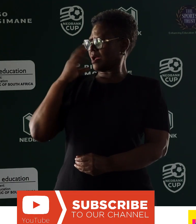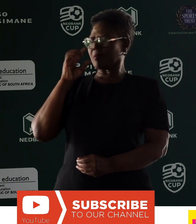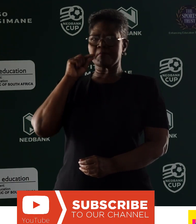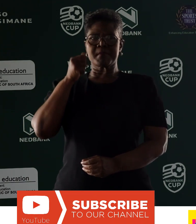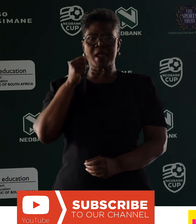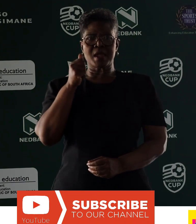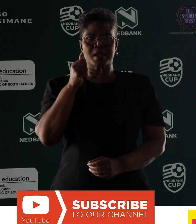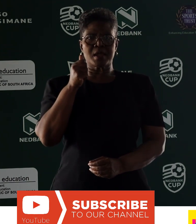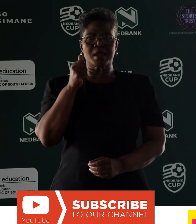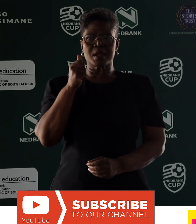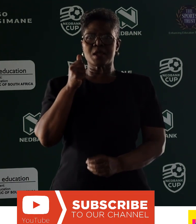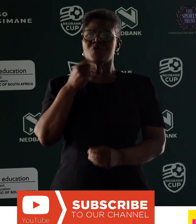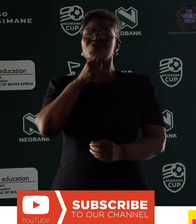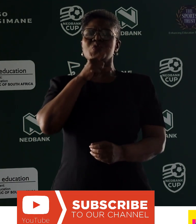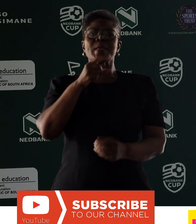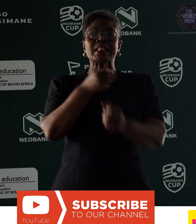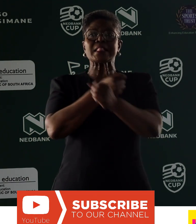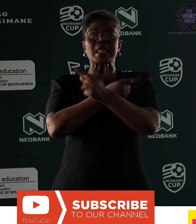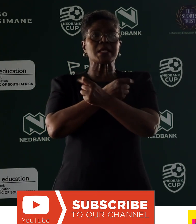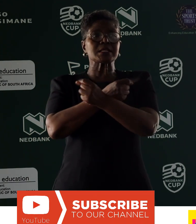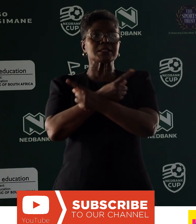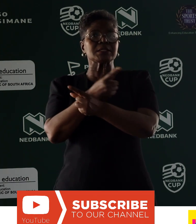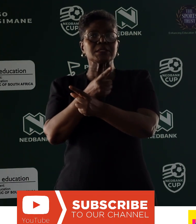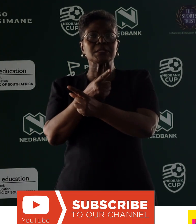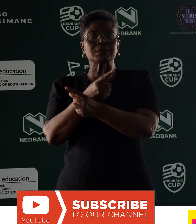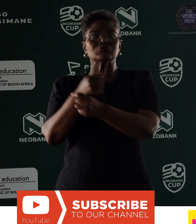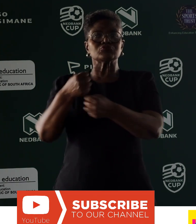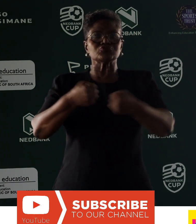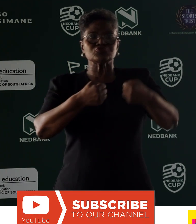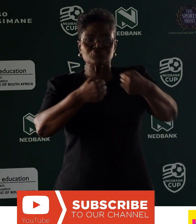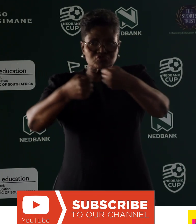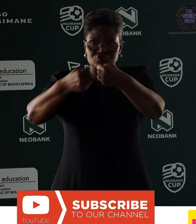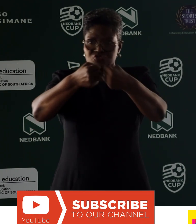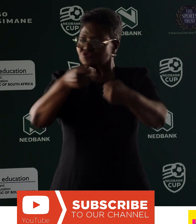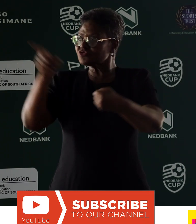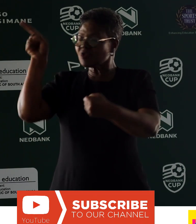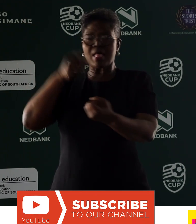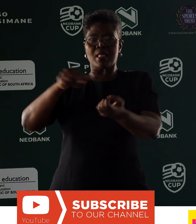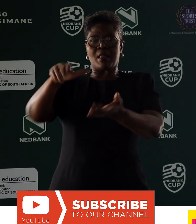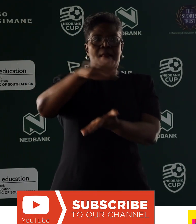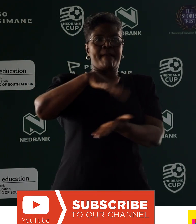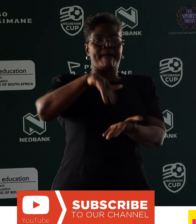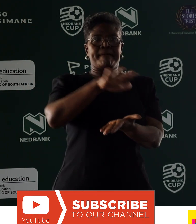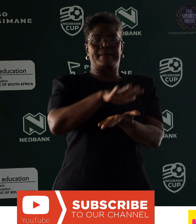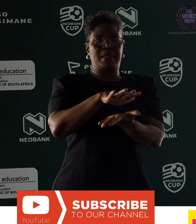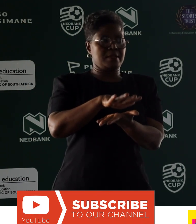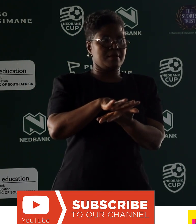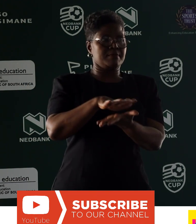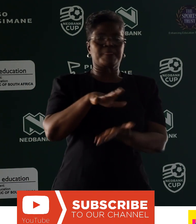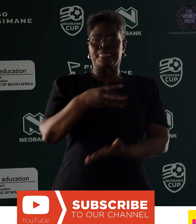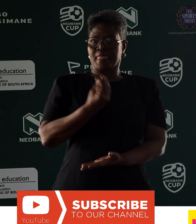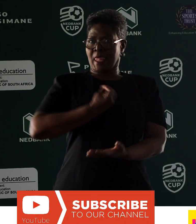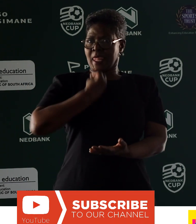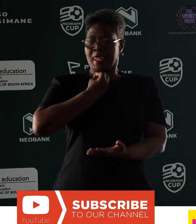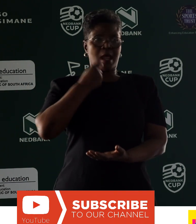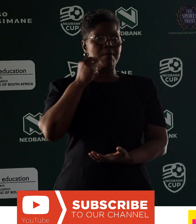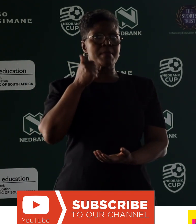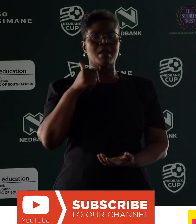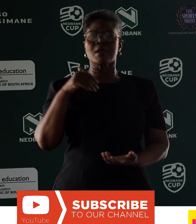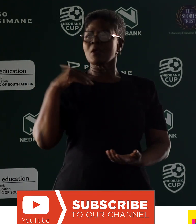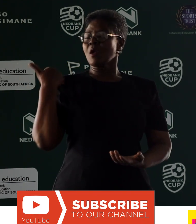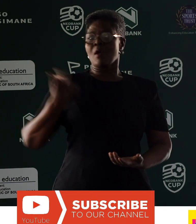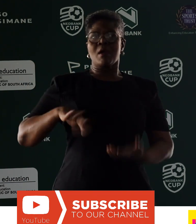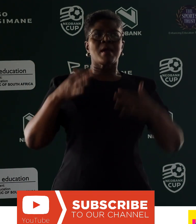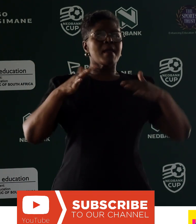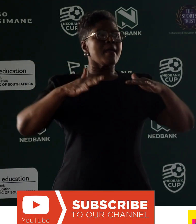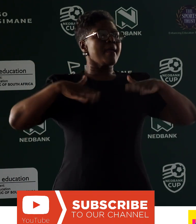the text to come all the way from Soweto to Summer Place. This young man was delighted that the students